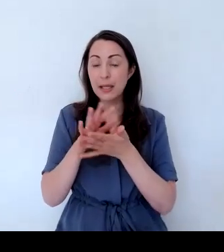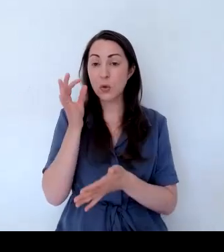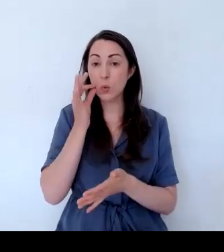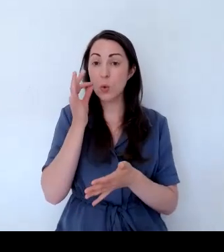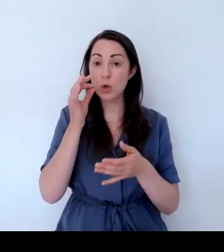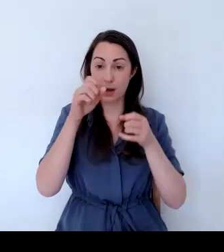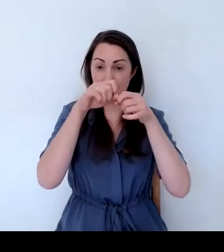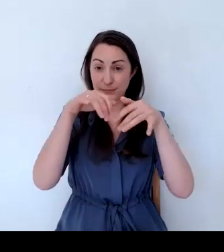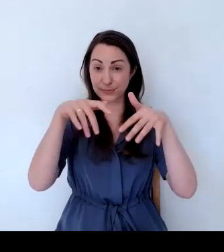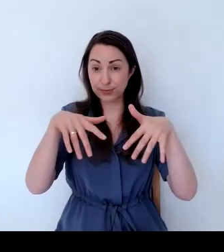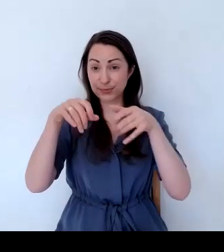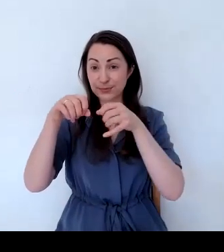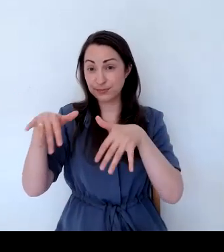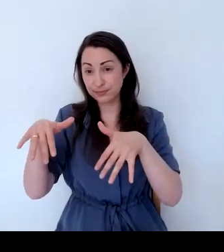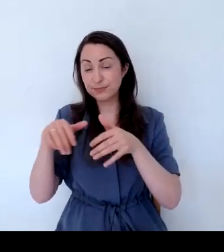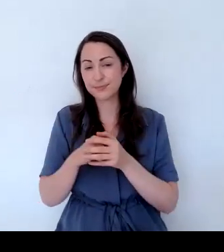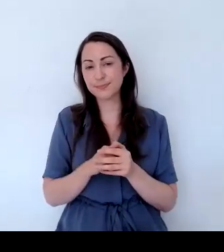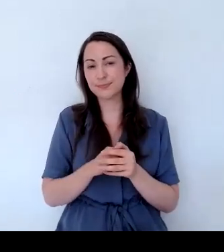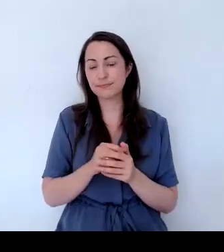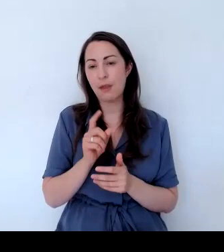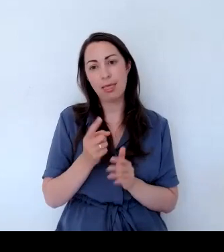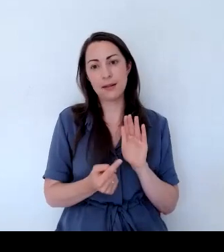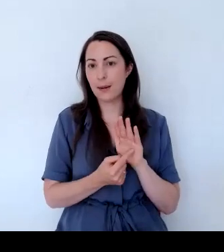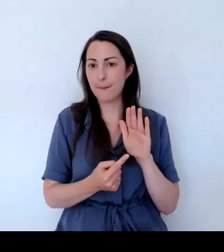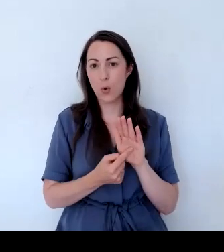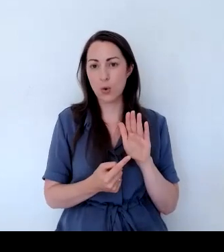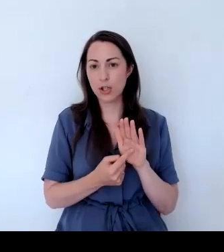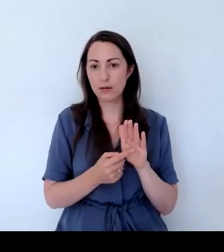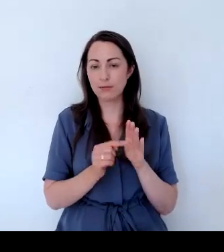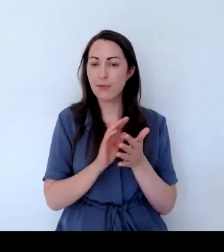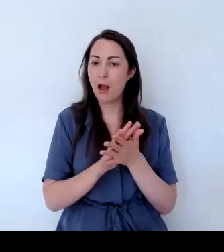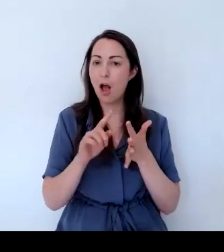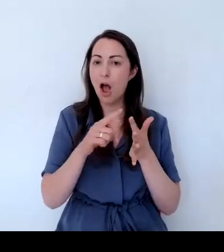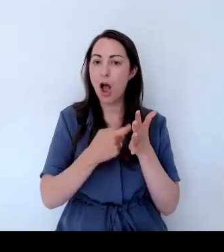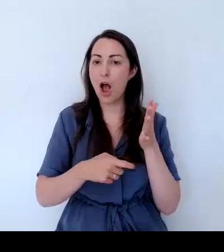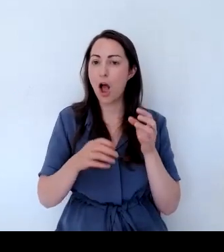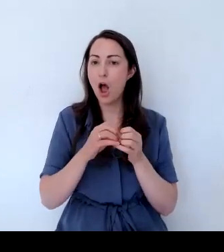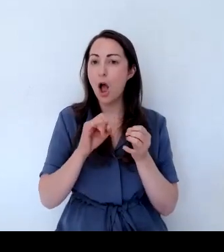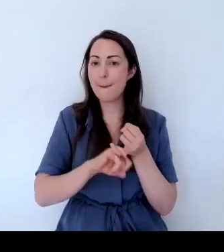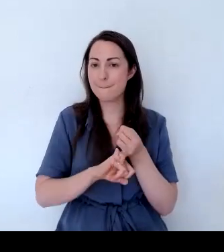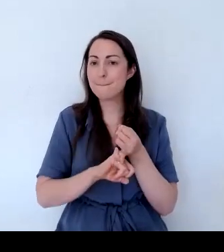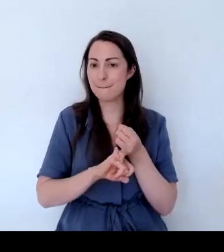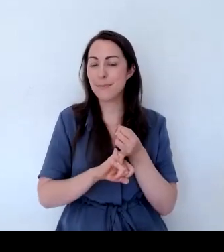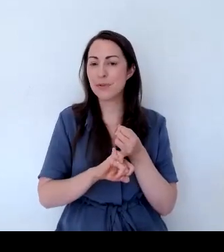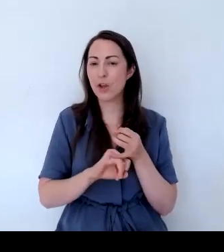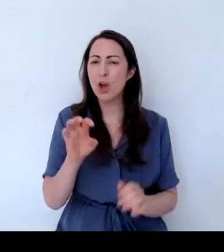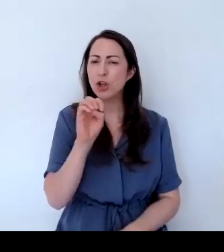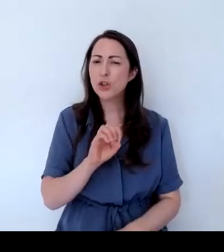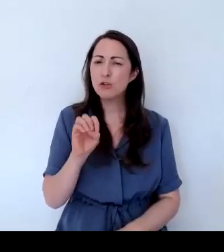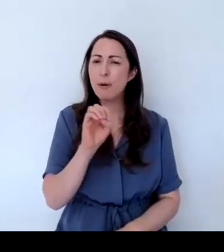that's so important, especially for herbs. These European sort of